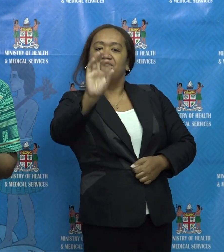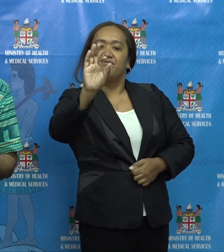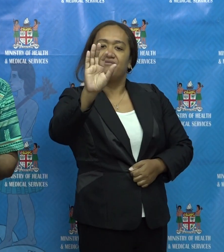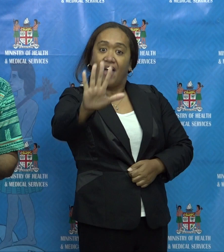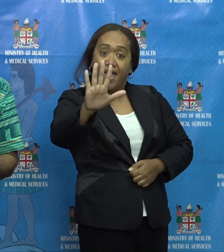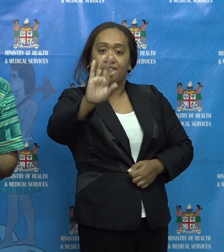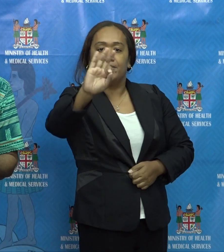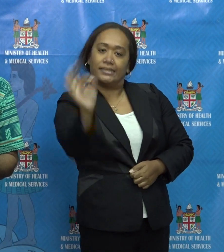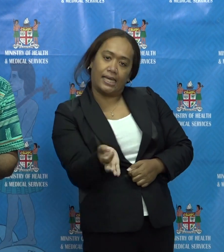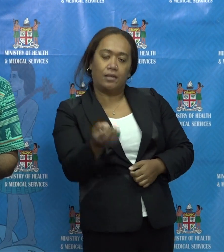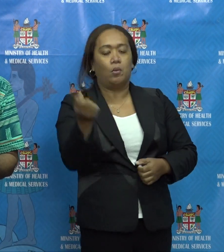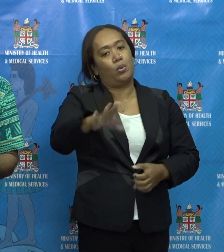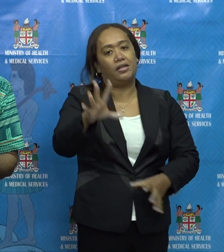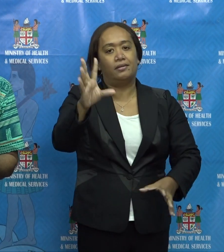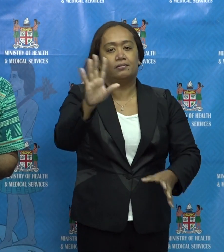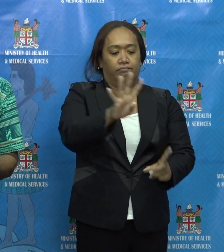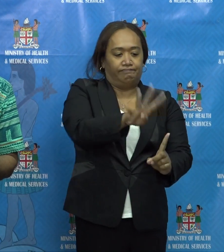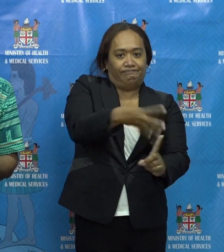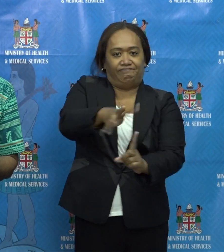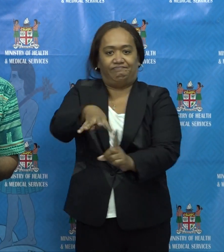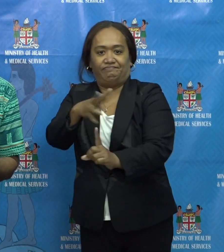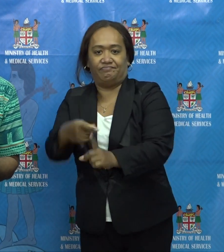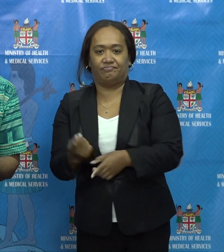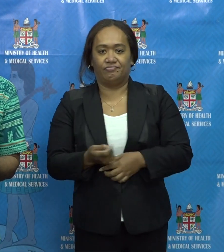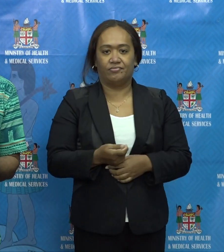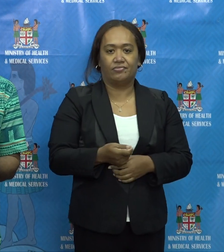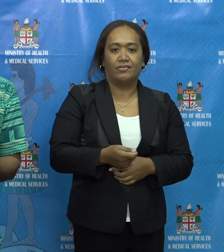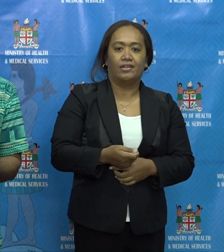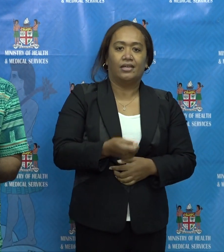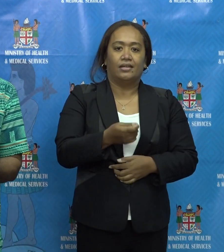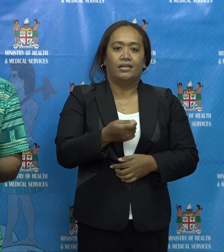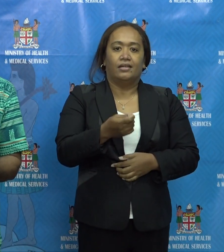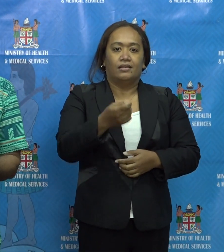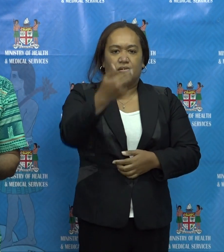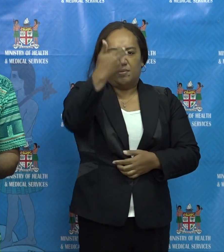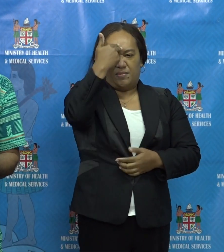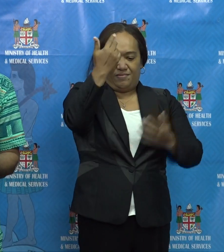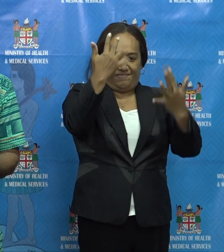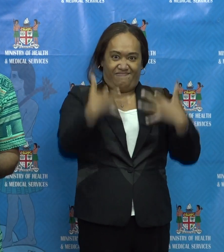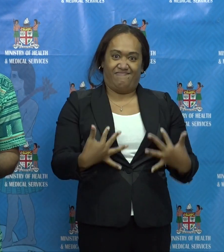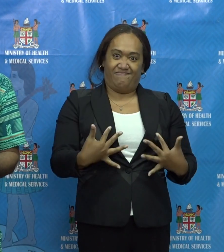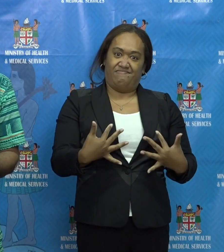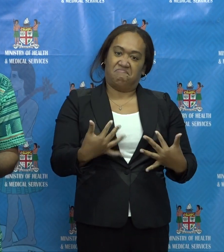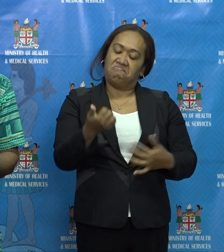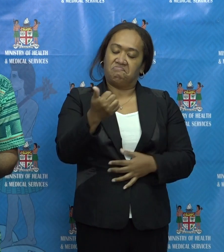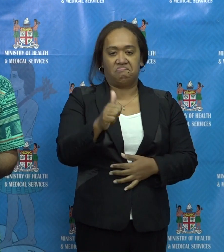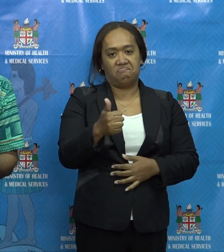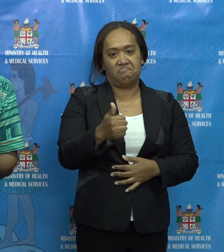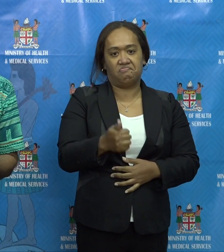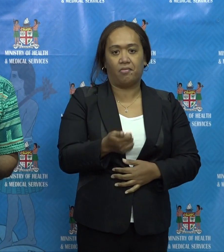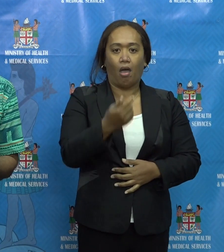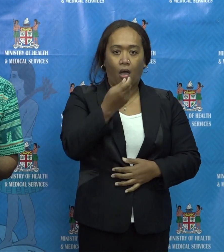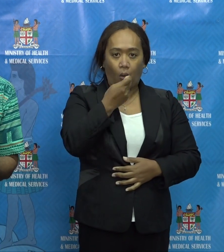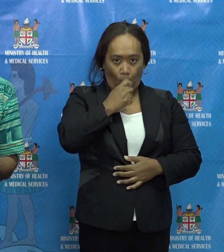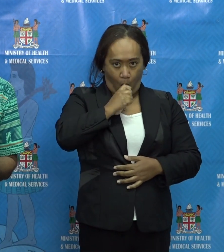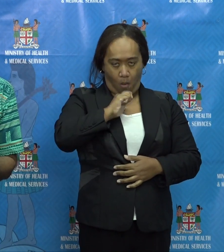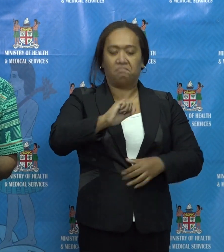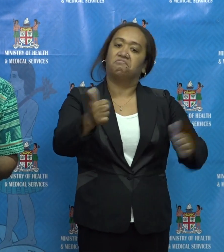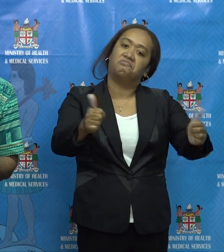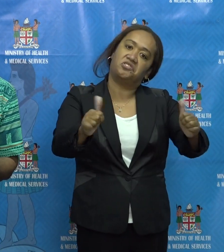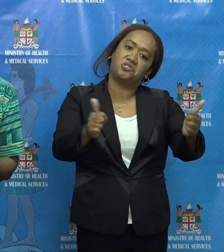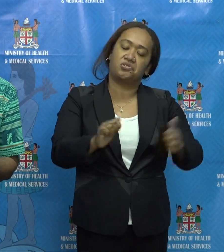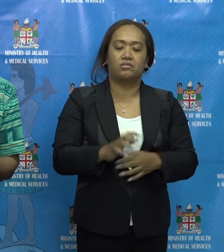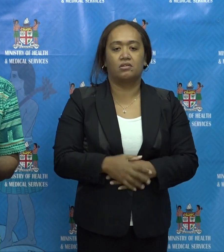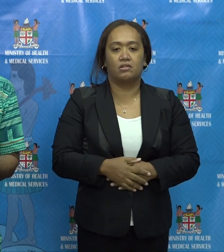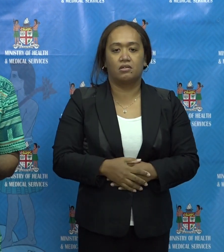swabbed, including all her closest contacts who shared her bus and worked in close proximity with